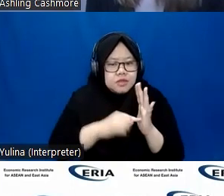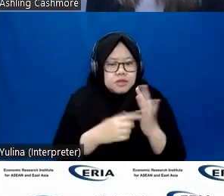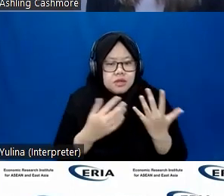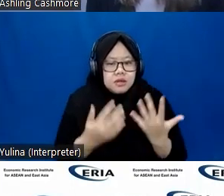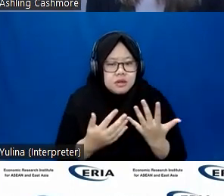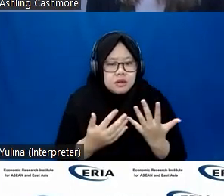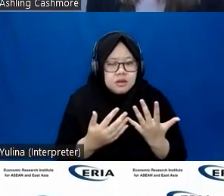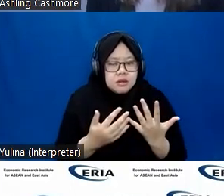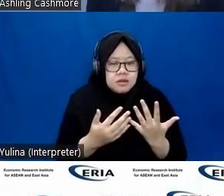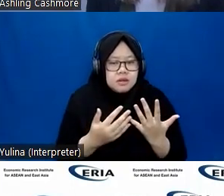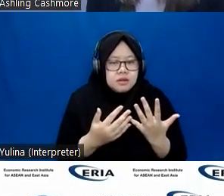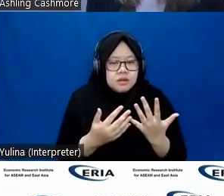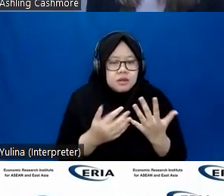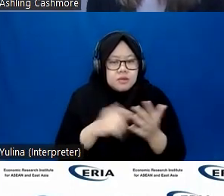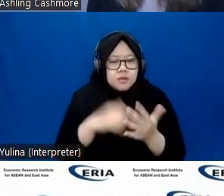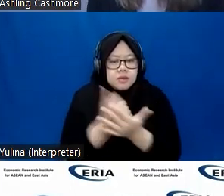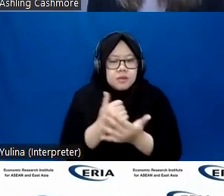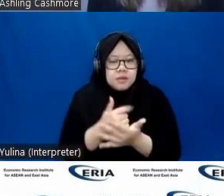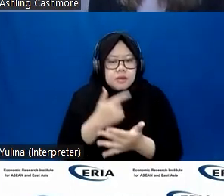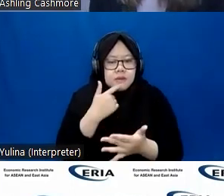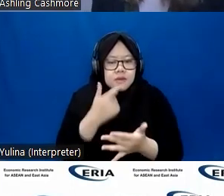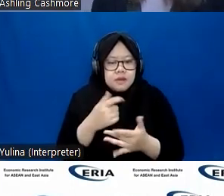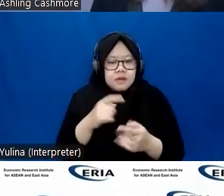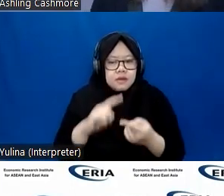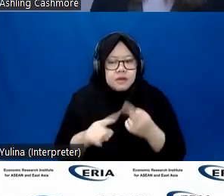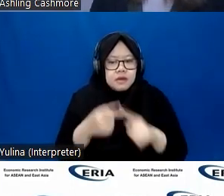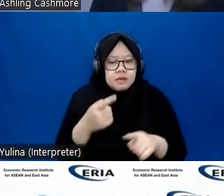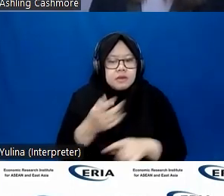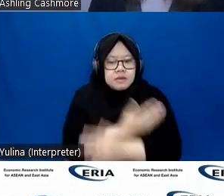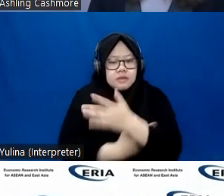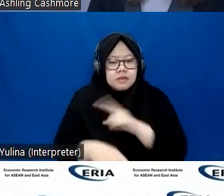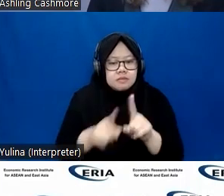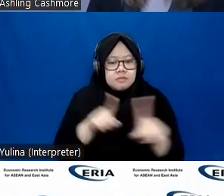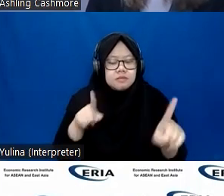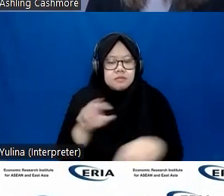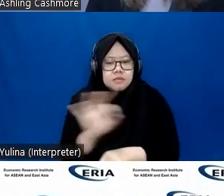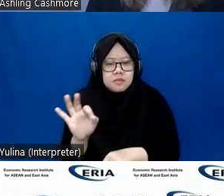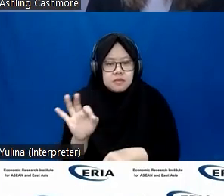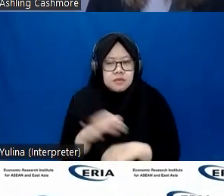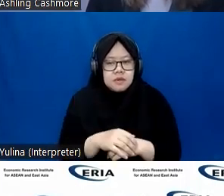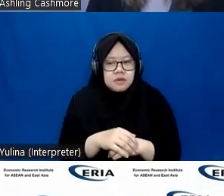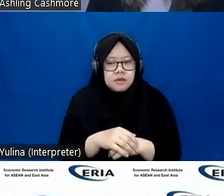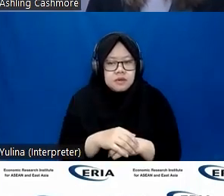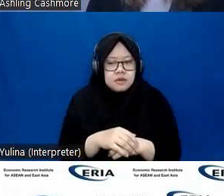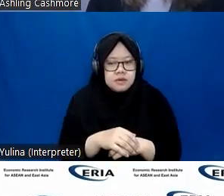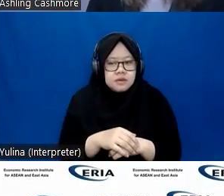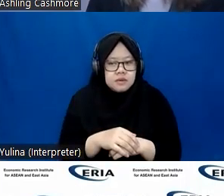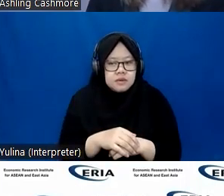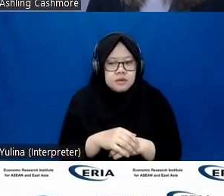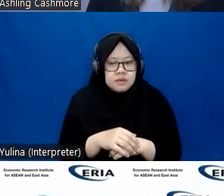it's really crucial that people with disabilities are not left behind. If you could go to the next slide, that would be great.